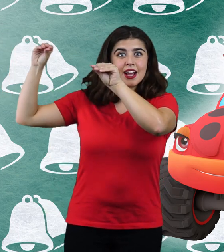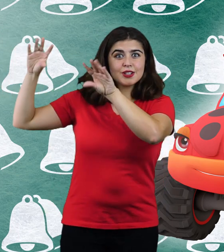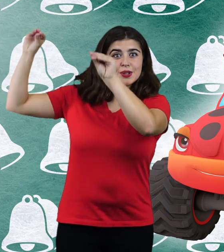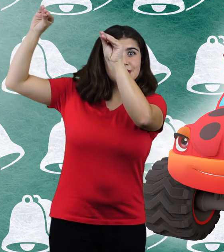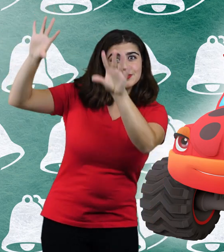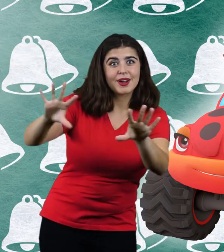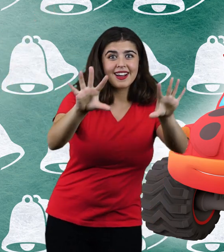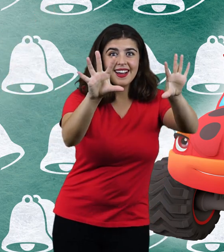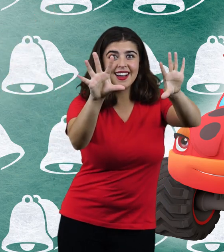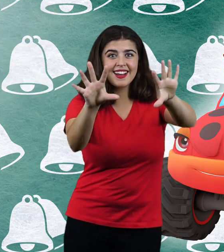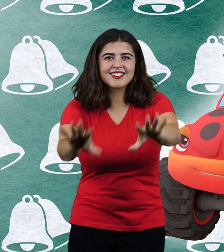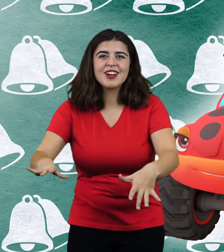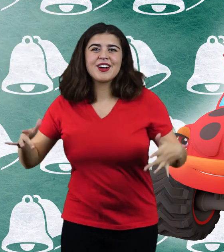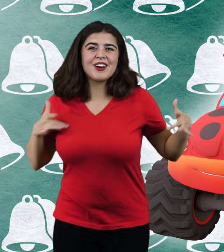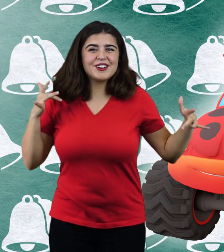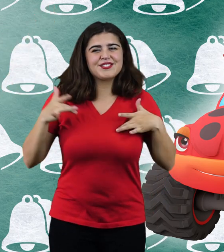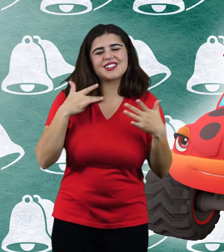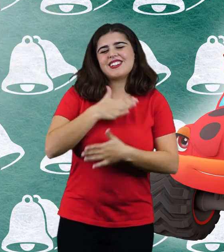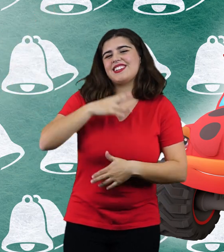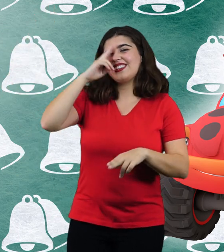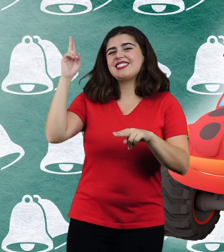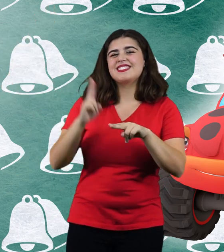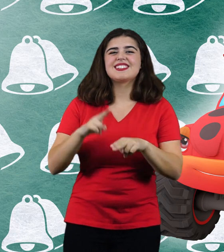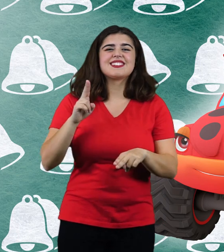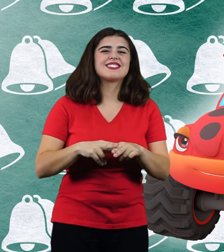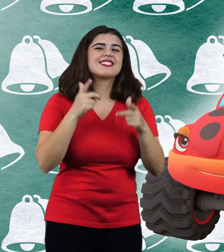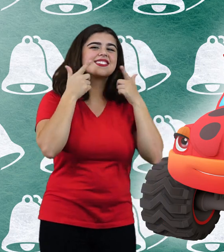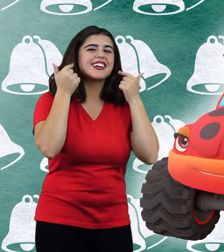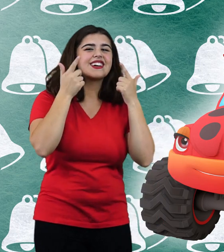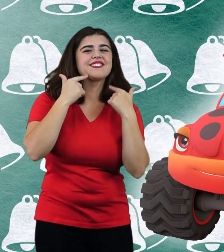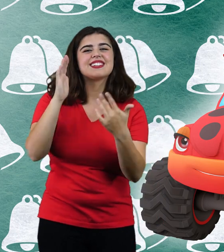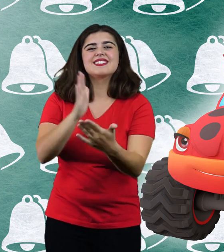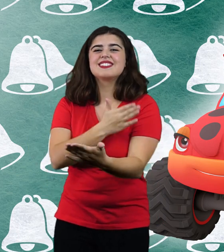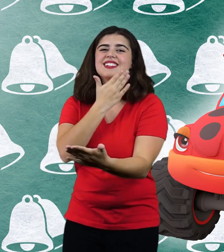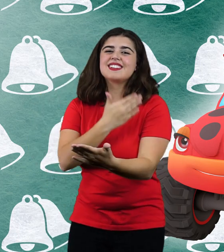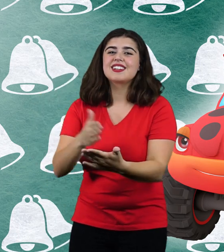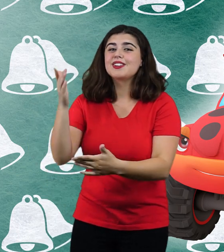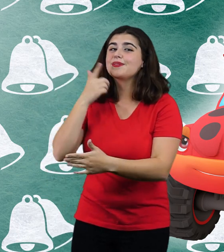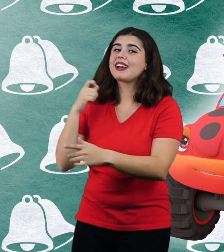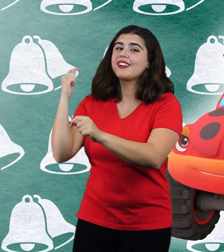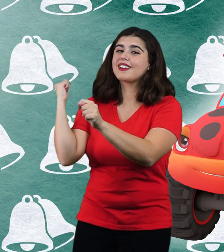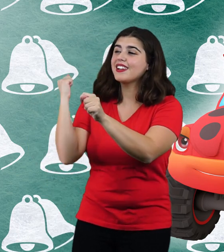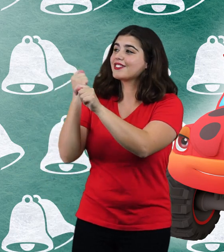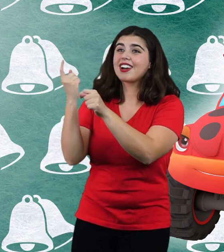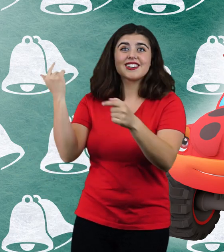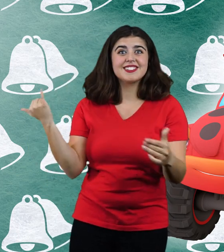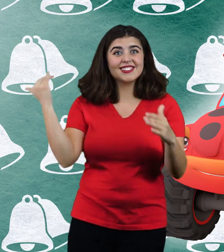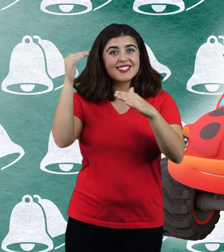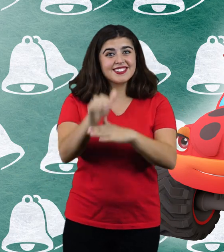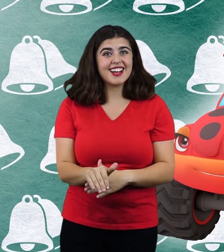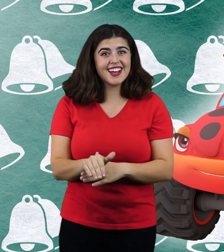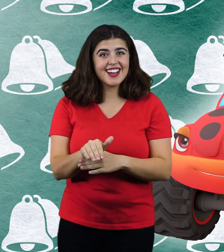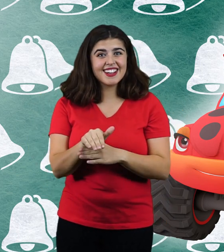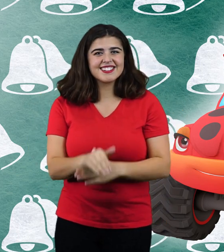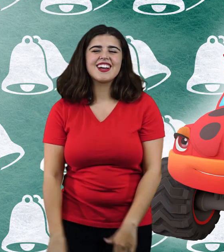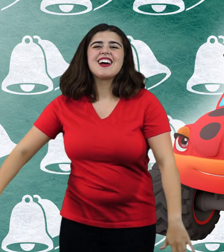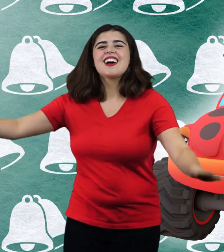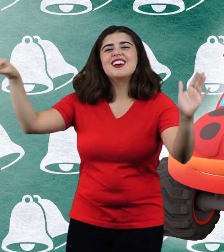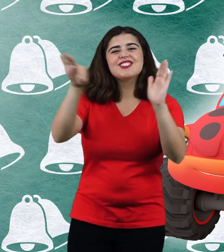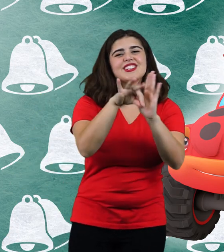lights shine bright? Oh what fun it is to laugh and sing in the bright red truck tonight Oh